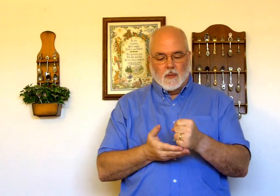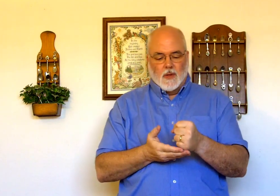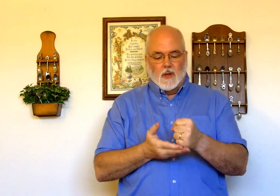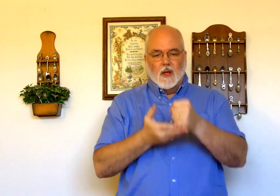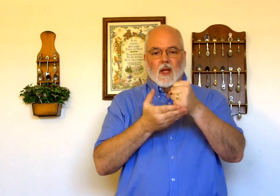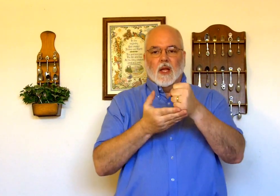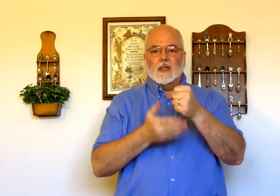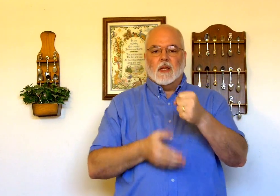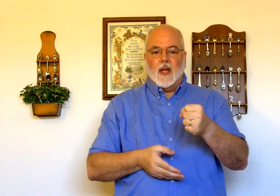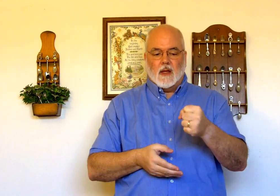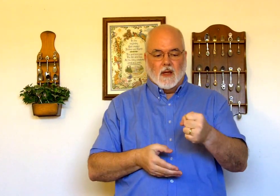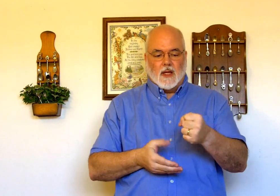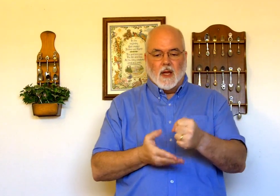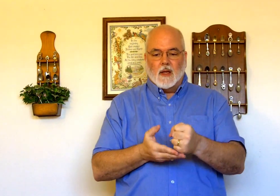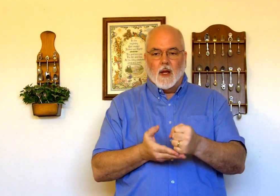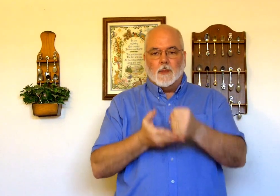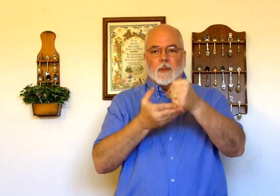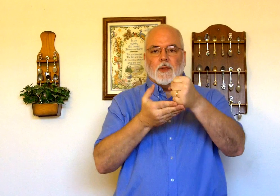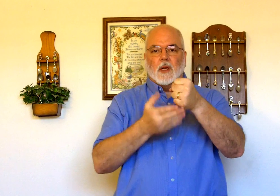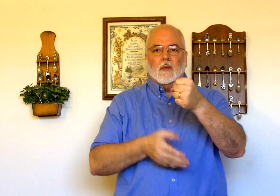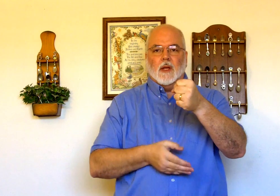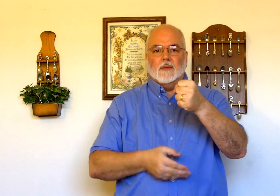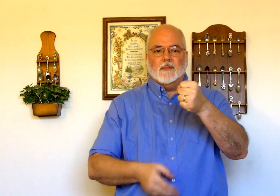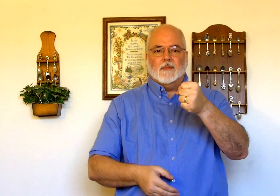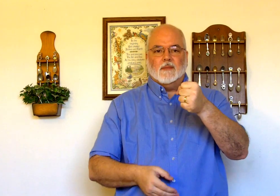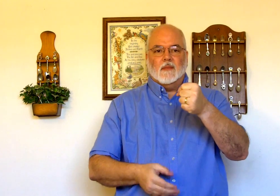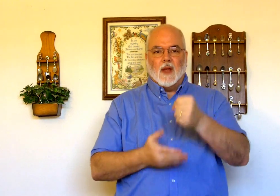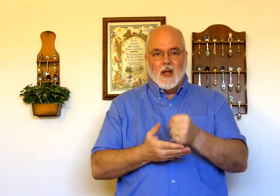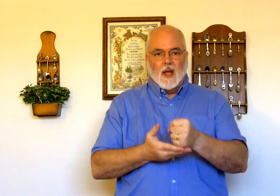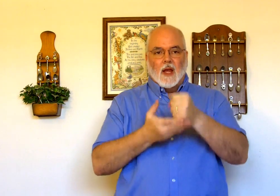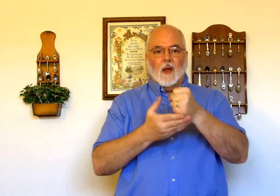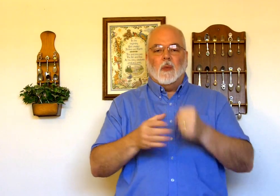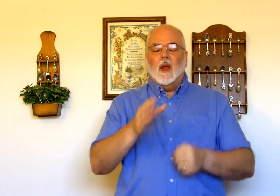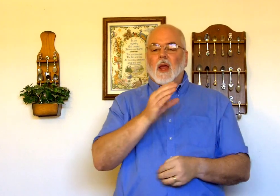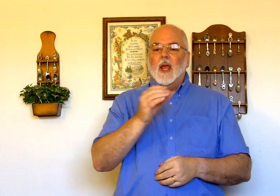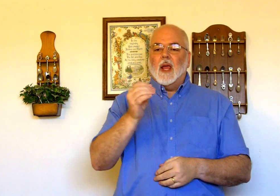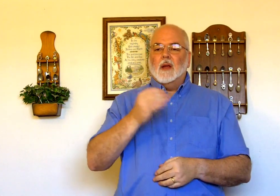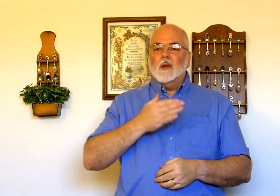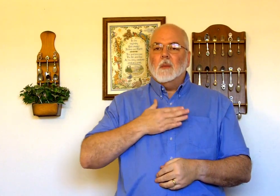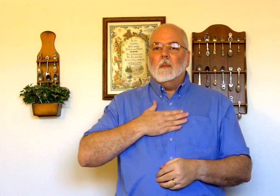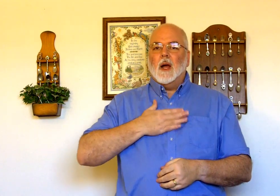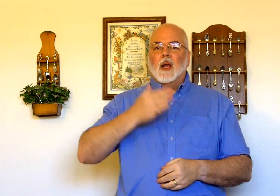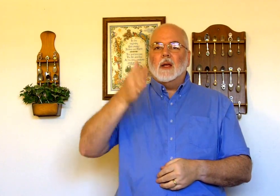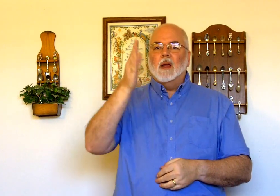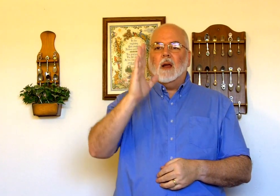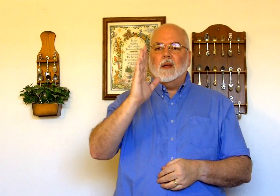is to take this hand and help it up just a little bit help and my God